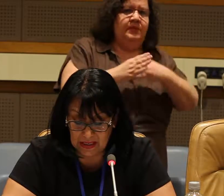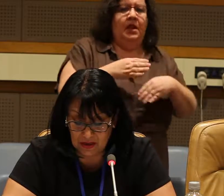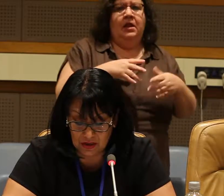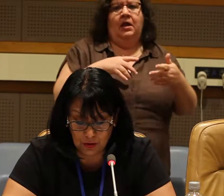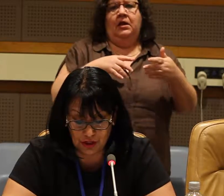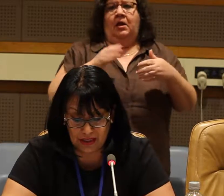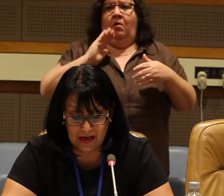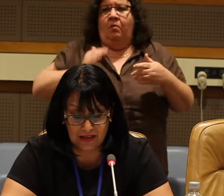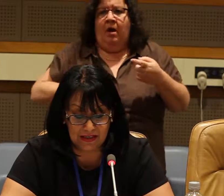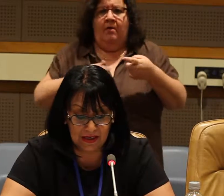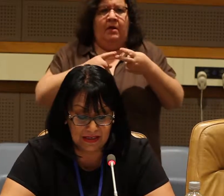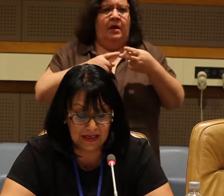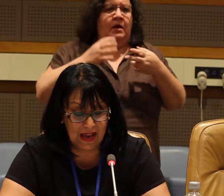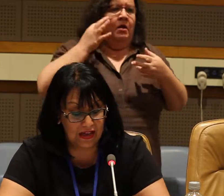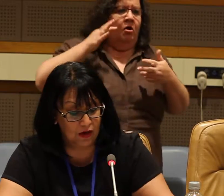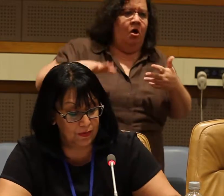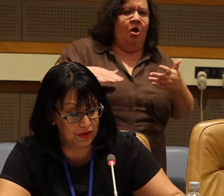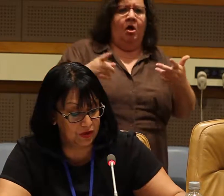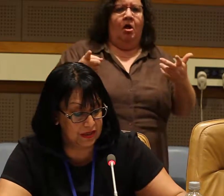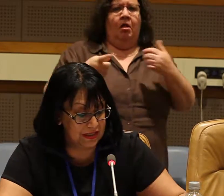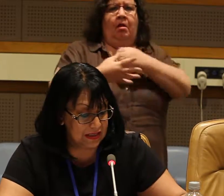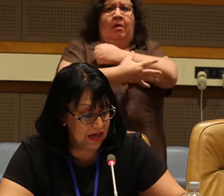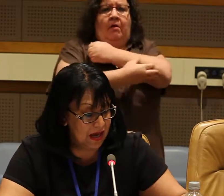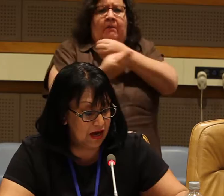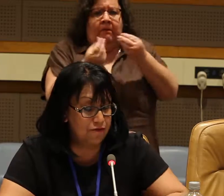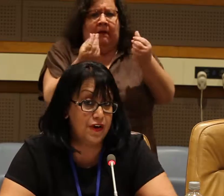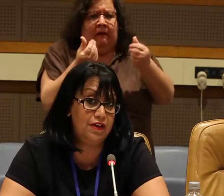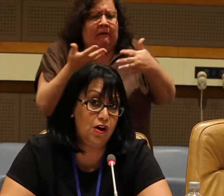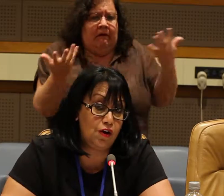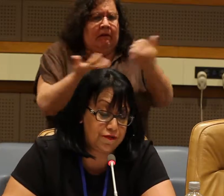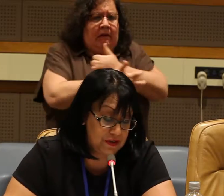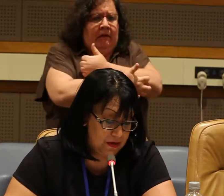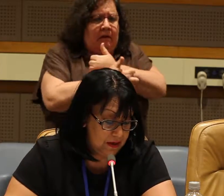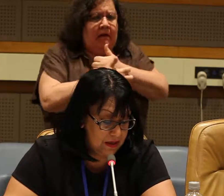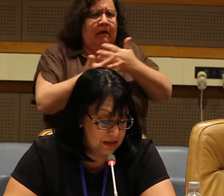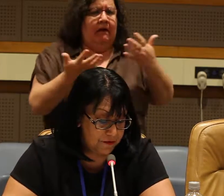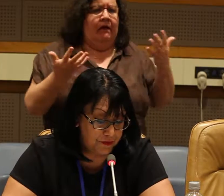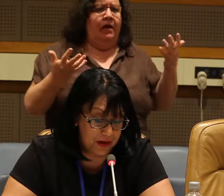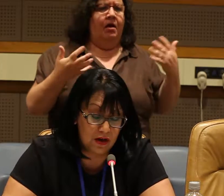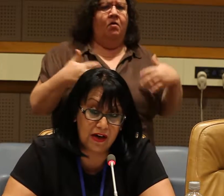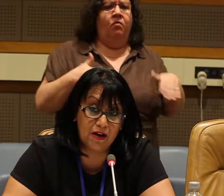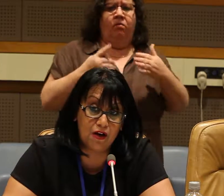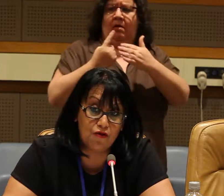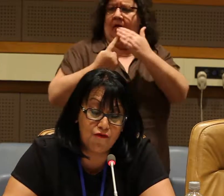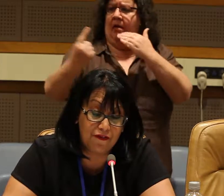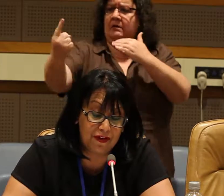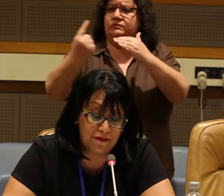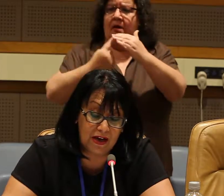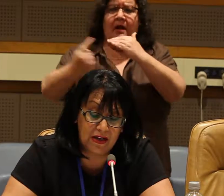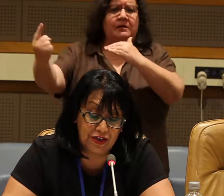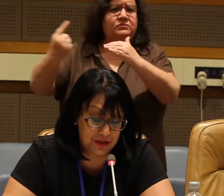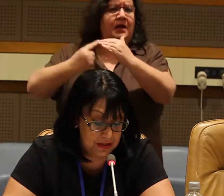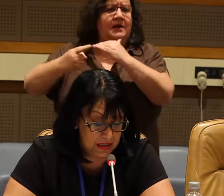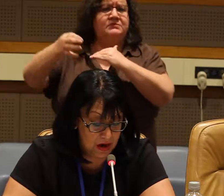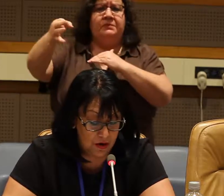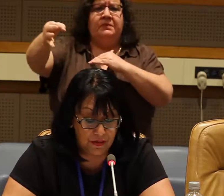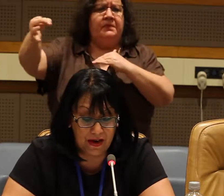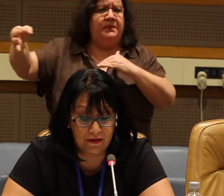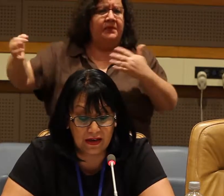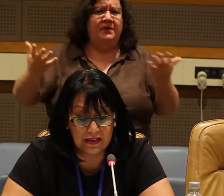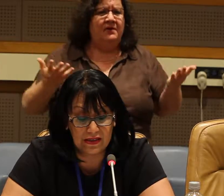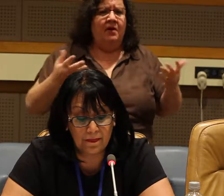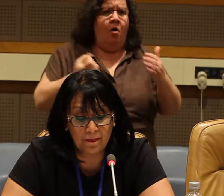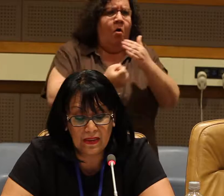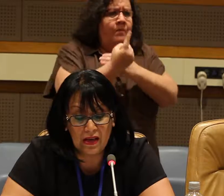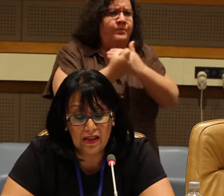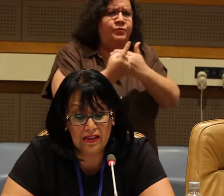poverty, socially isolated, lacking opportunities, and very often suffering horrific violations on